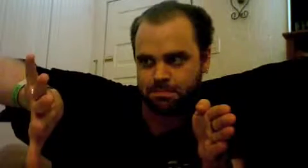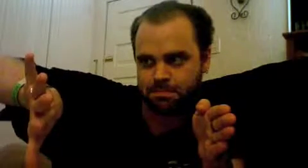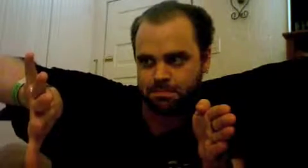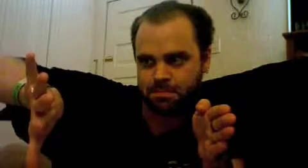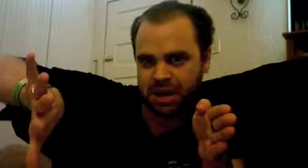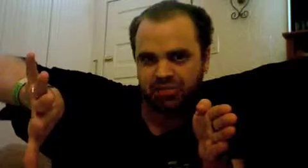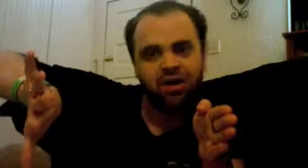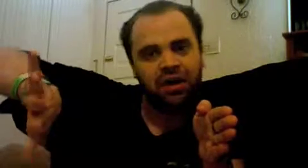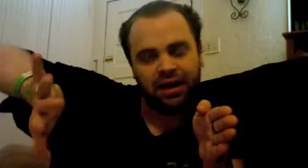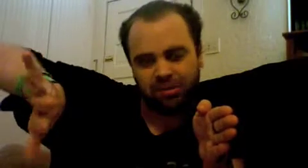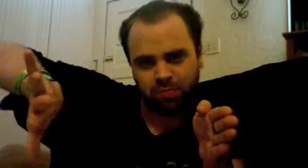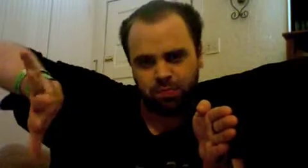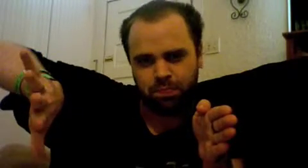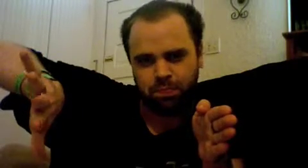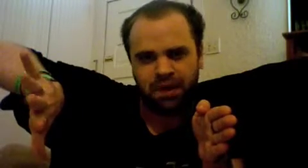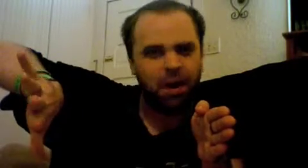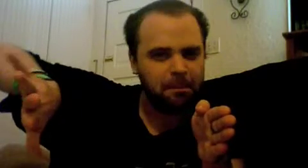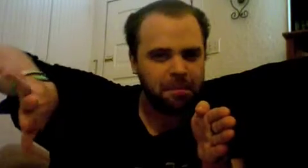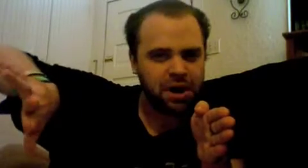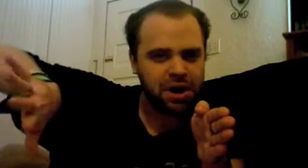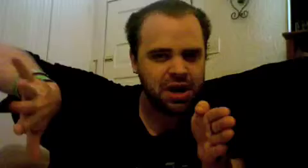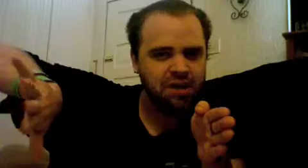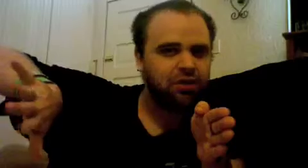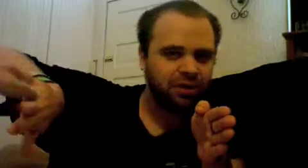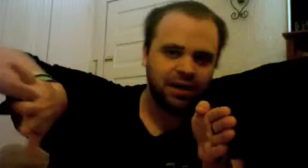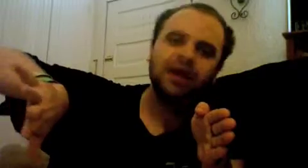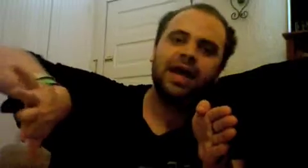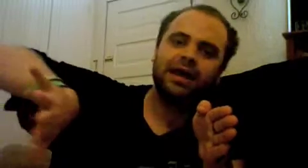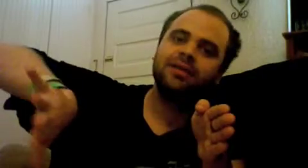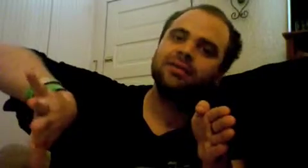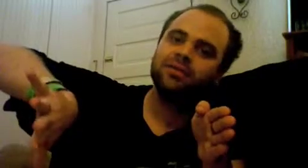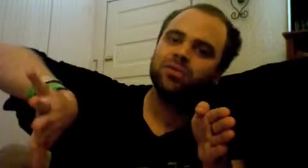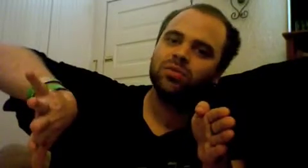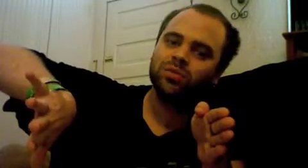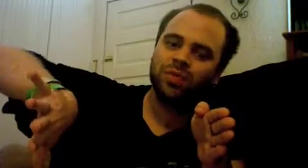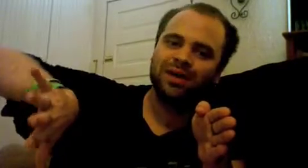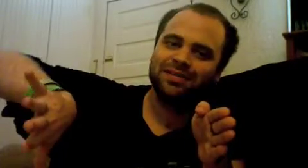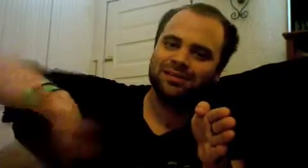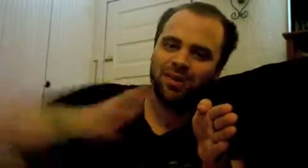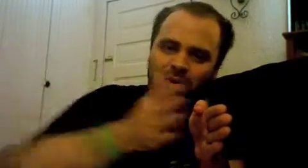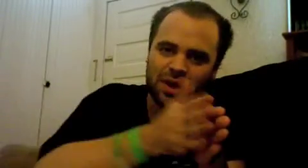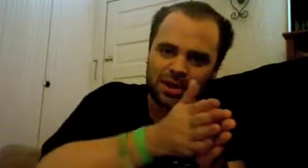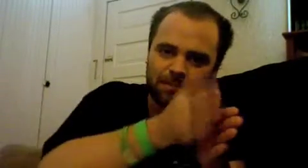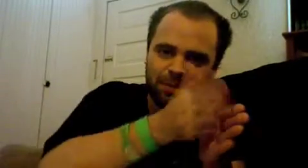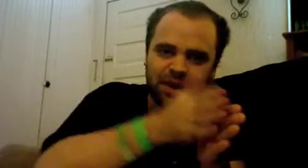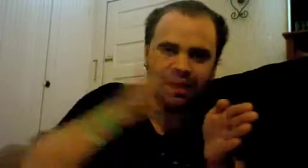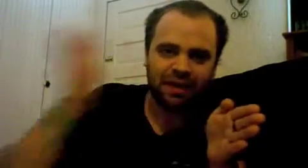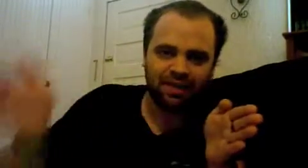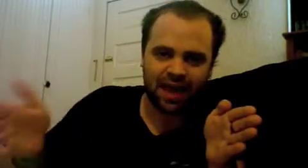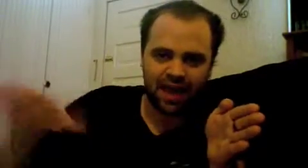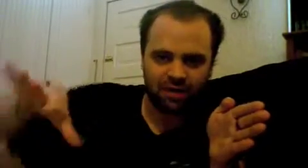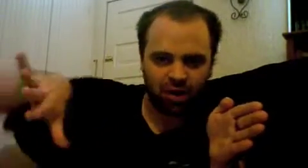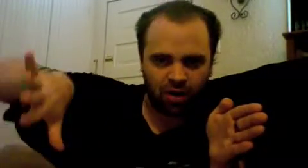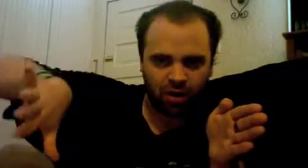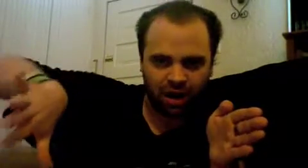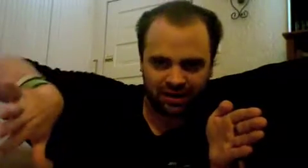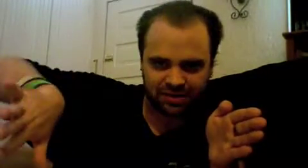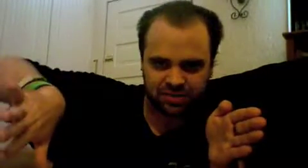it's it's become inert again right so the beginning and the end are identical